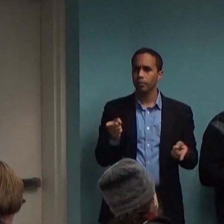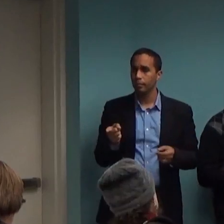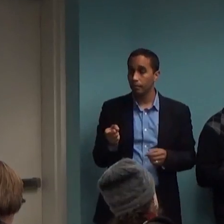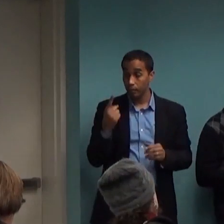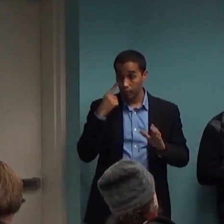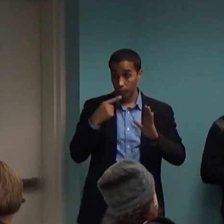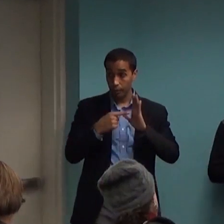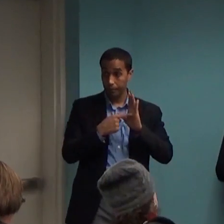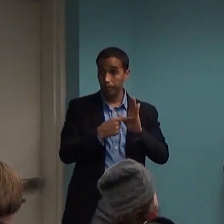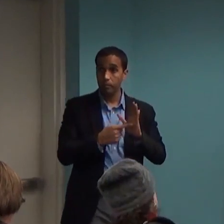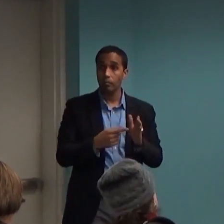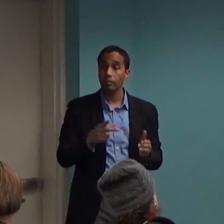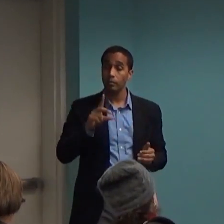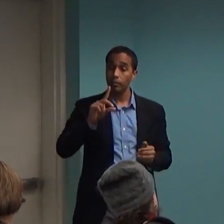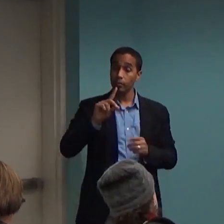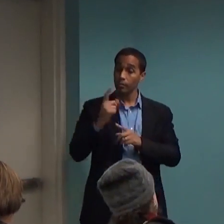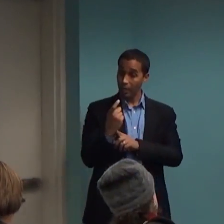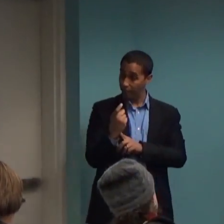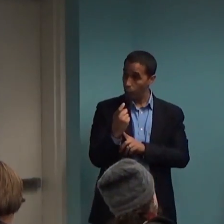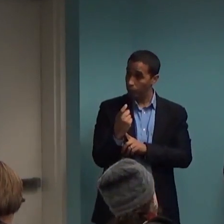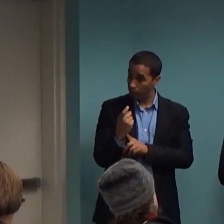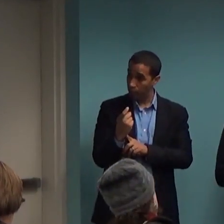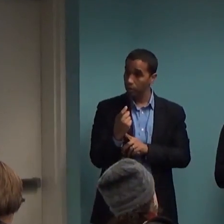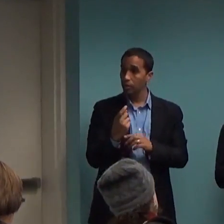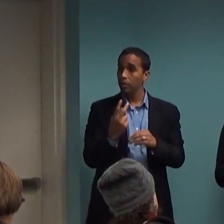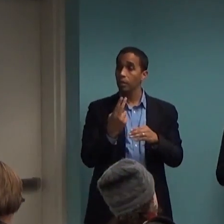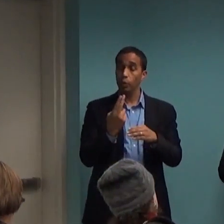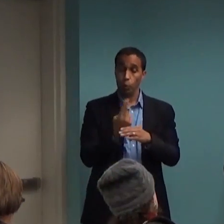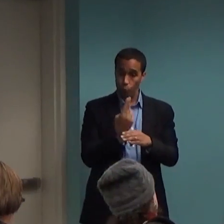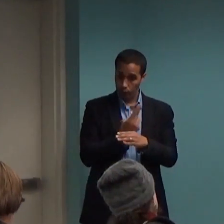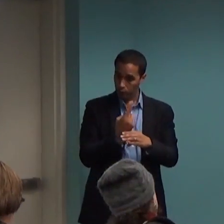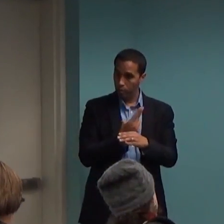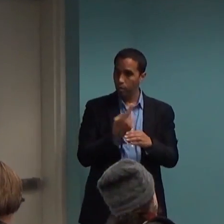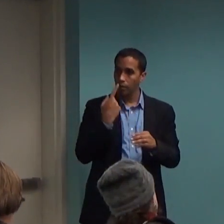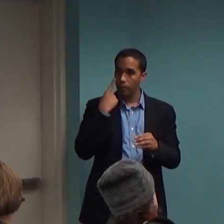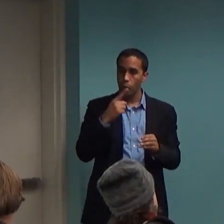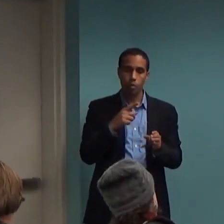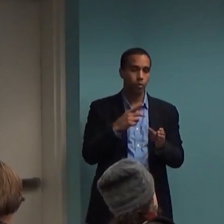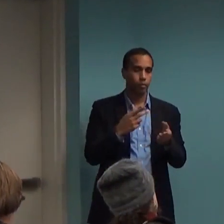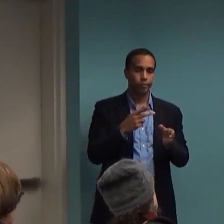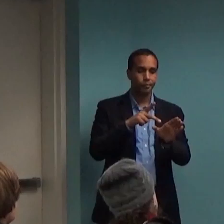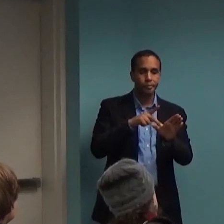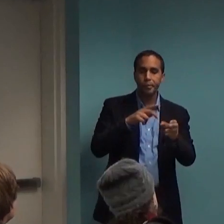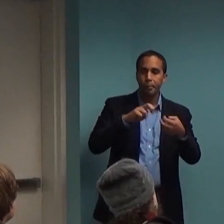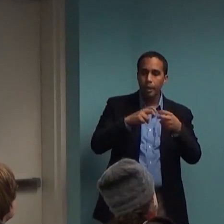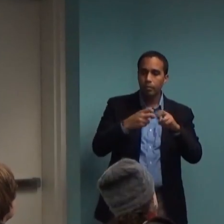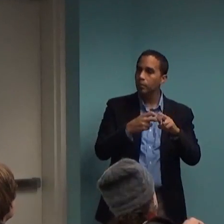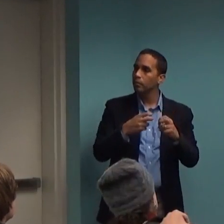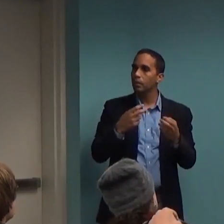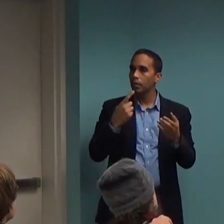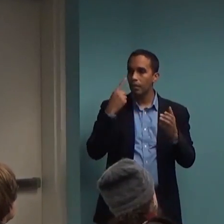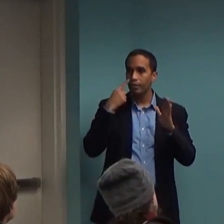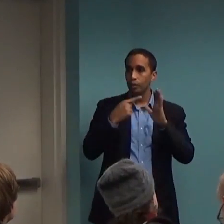the diagnoses that we currently rely on. So if you go to, let's say, any of the people that work in this practice,